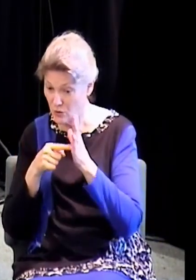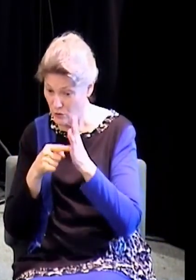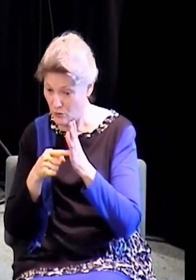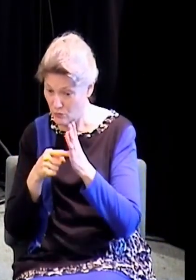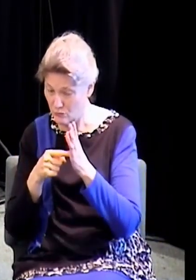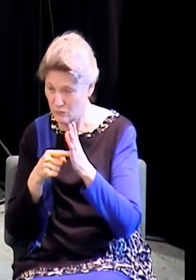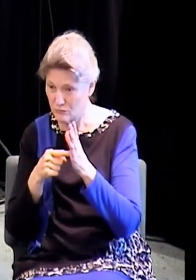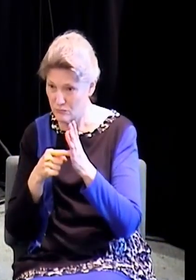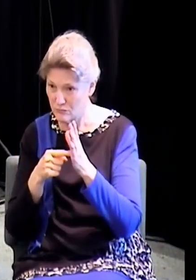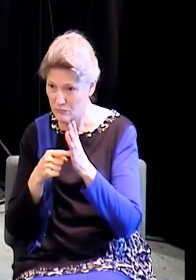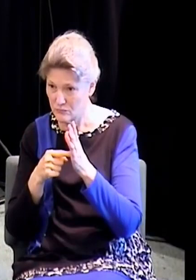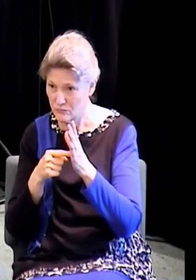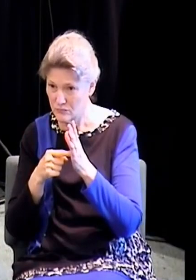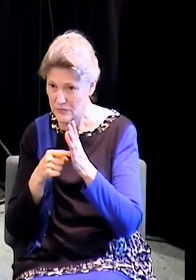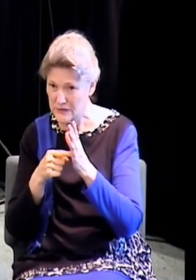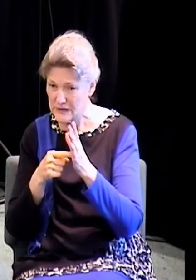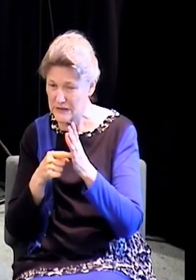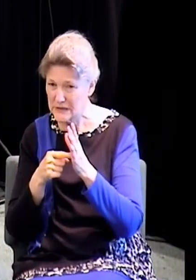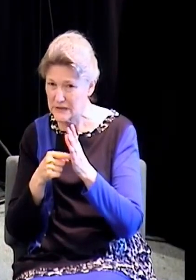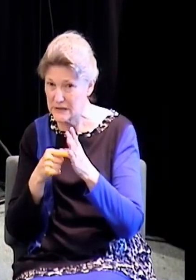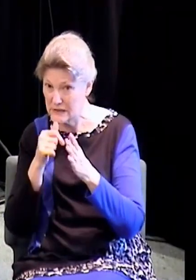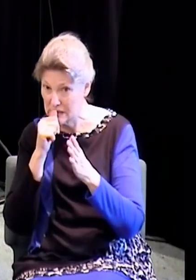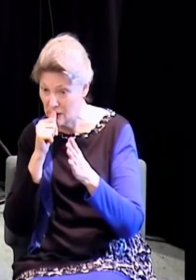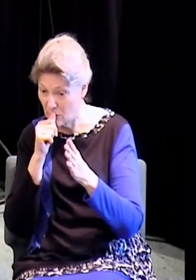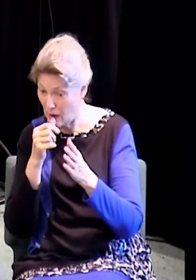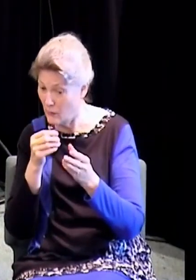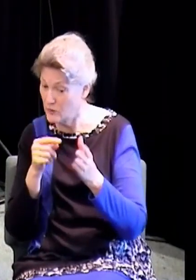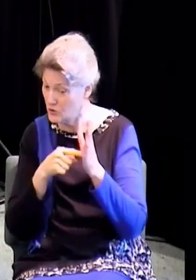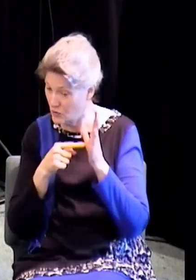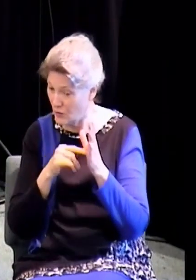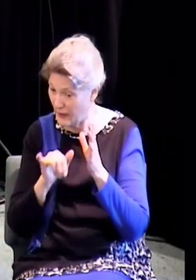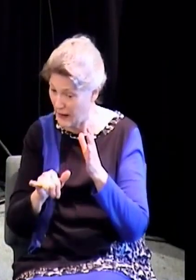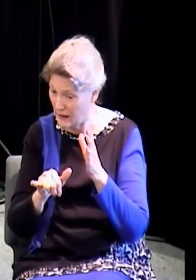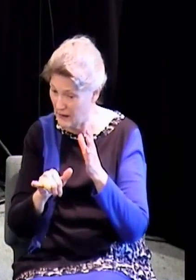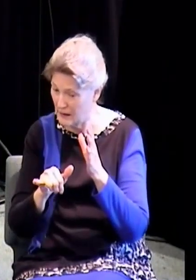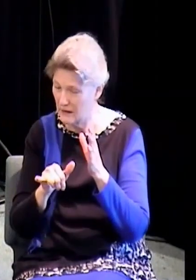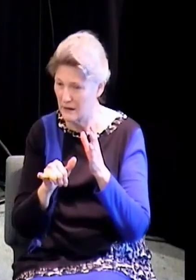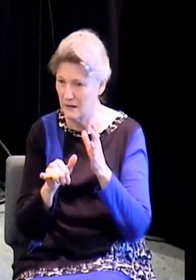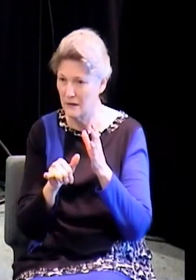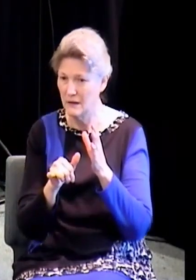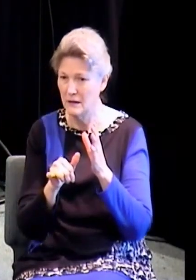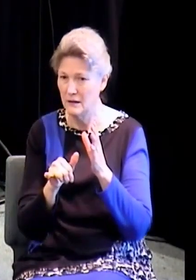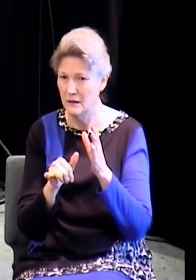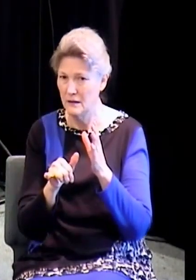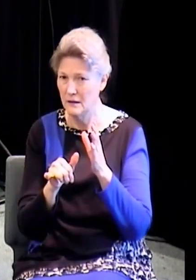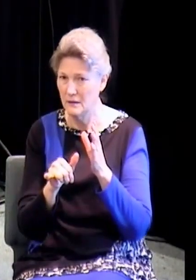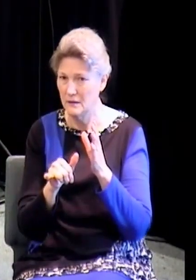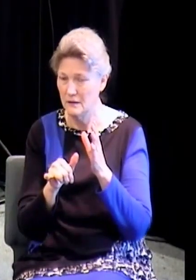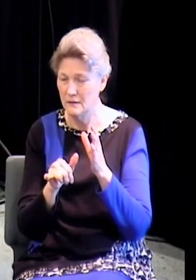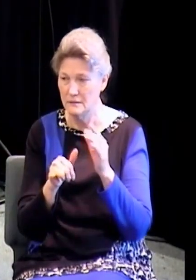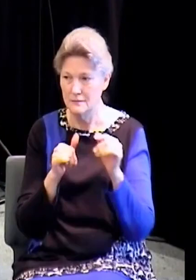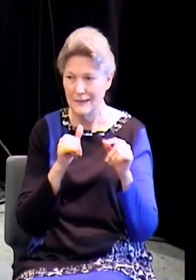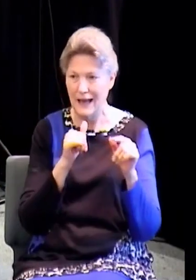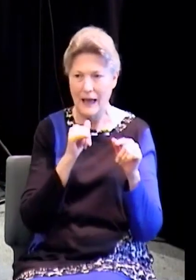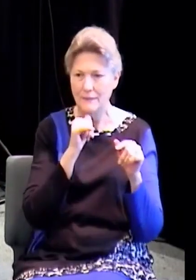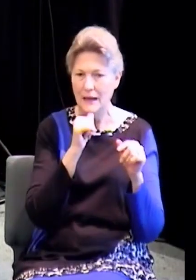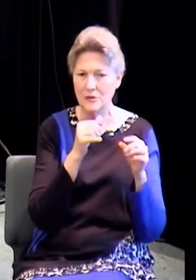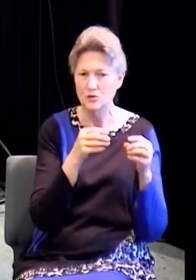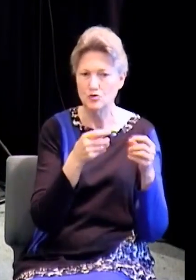prayer. None of this will make it to heaven. Now this is not being said to take away all of your hope to make it there. It's